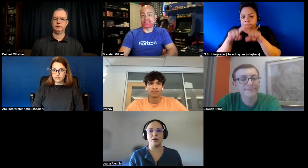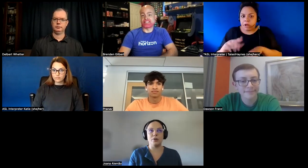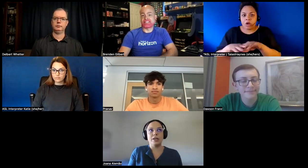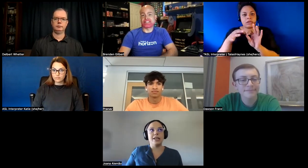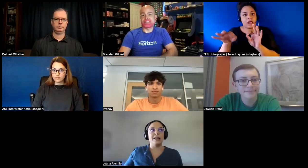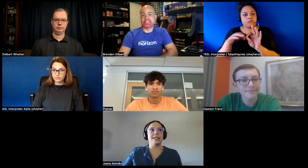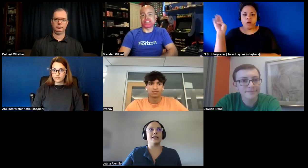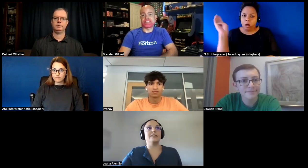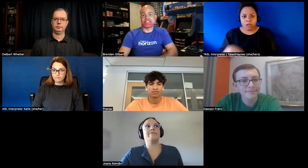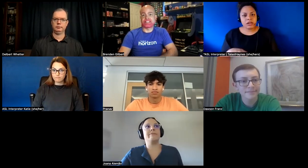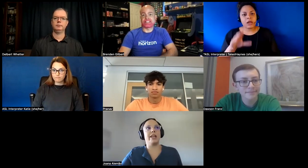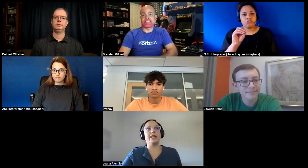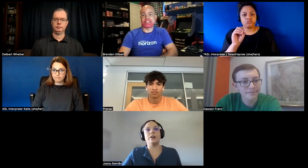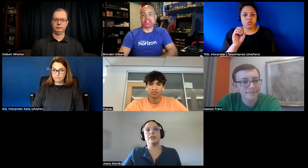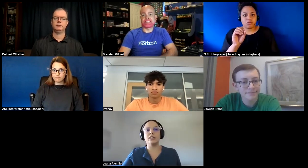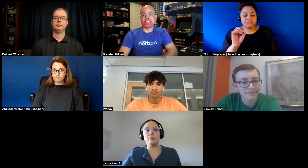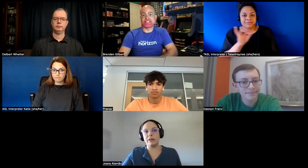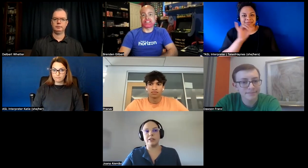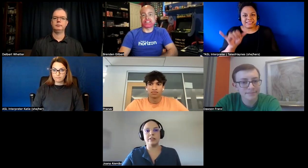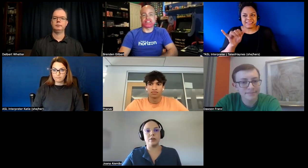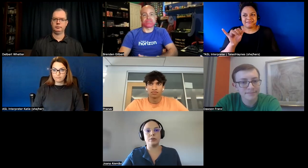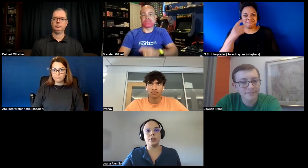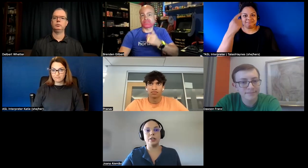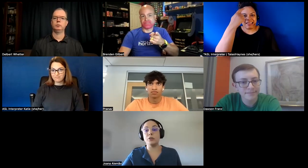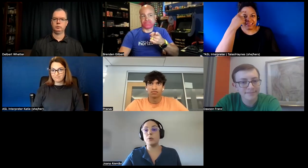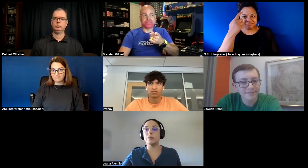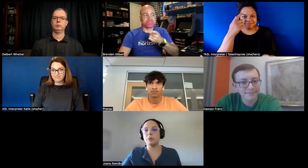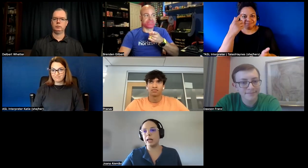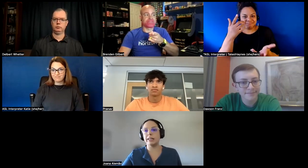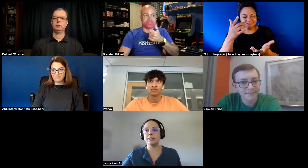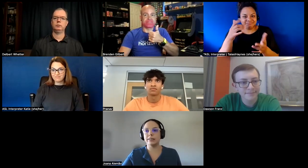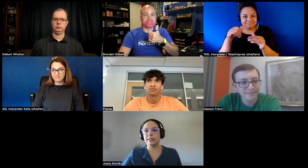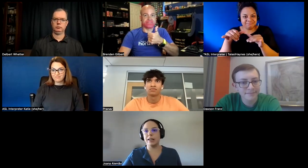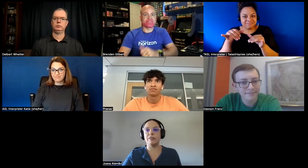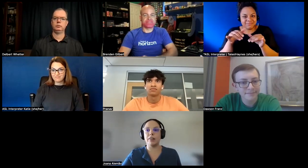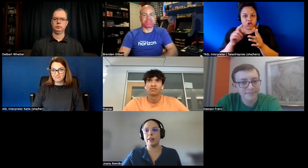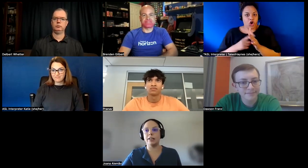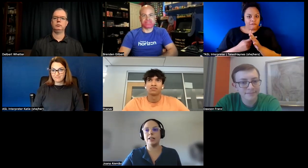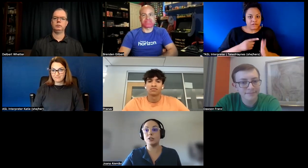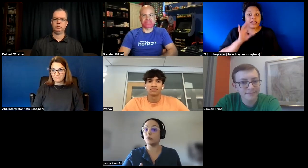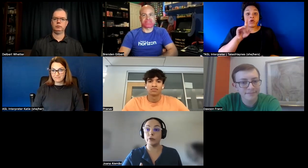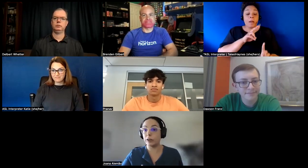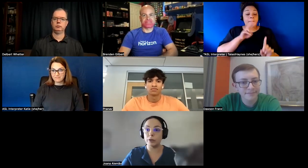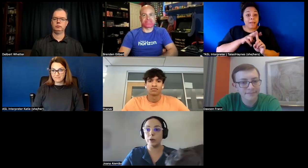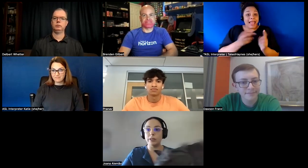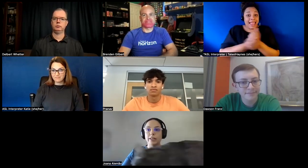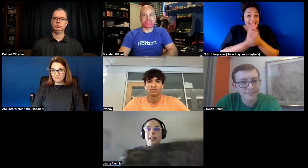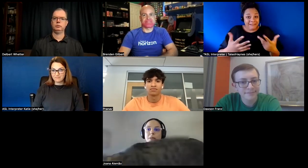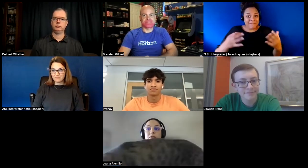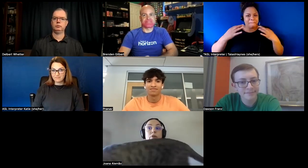it's like thinking on the curb effect so if you are applying everything that is good for everyone it means for